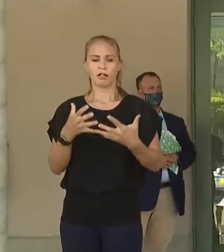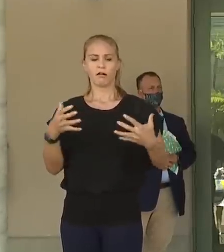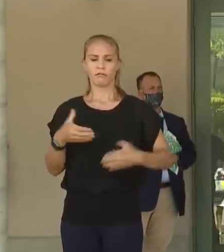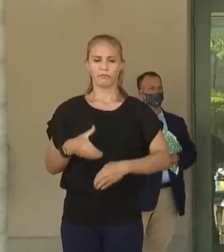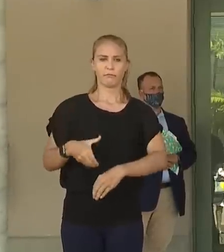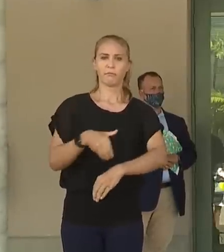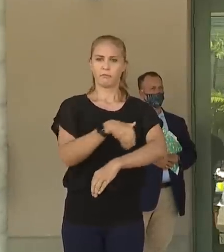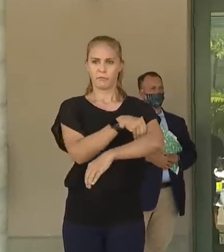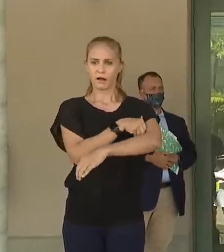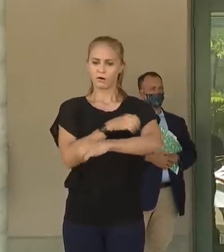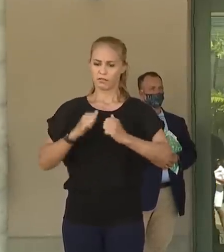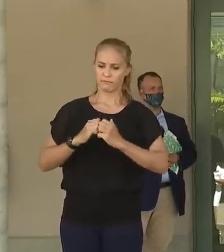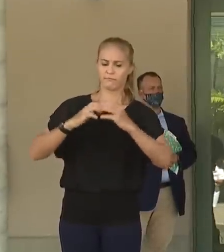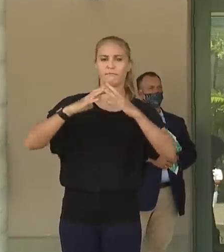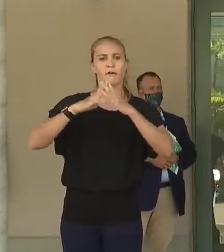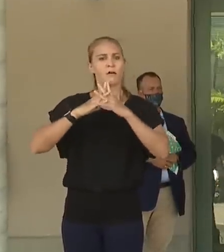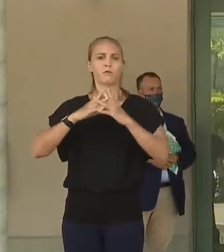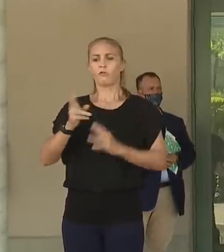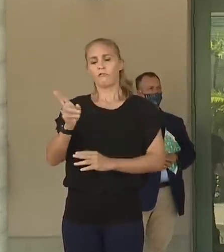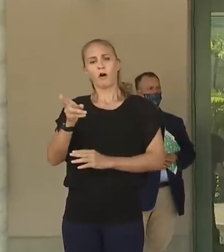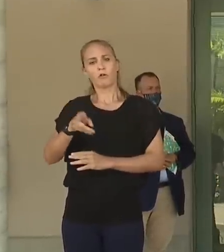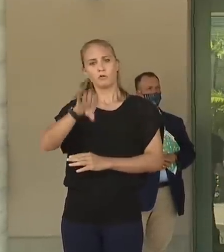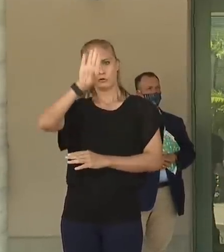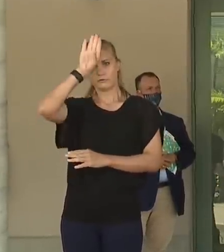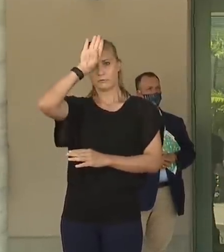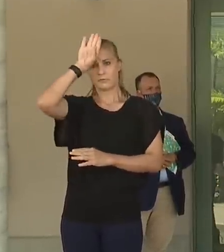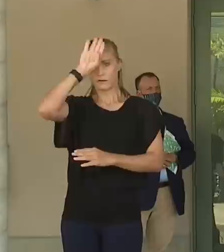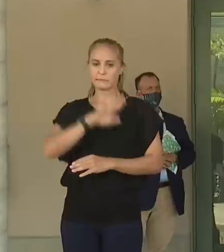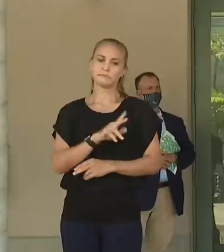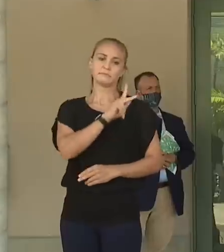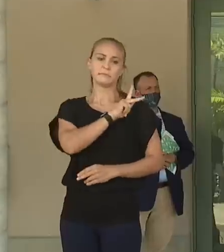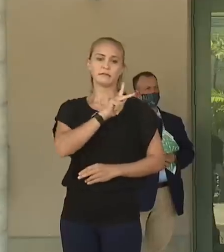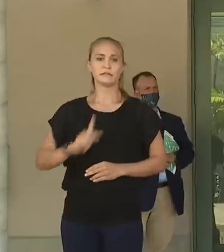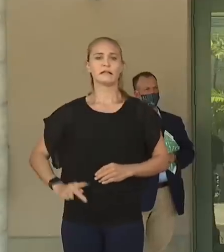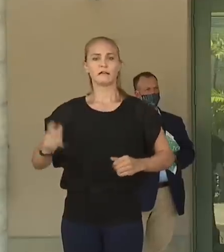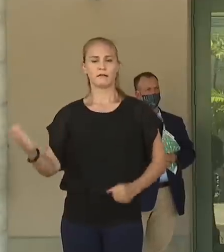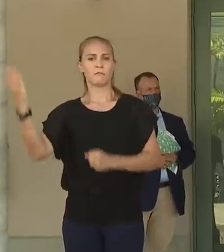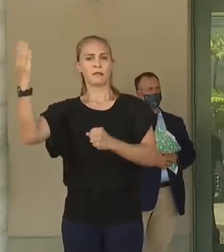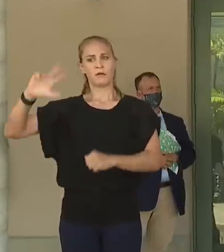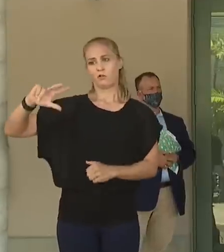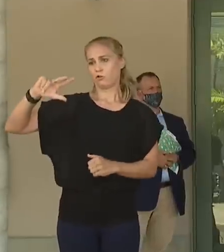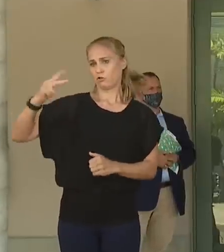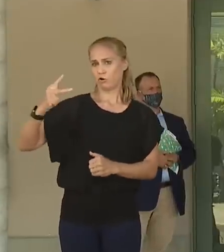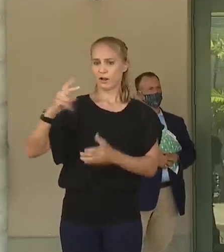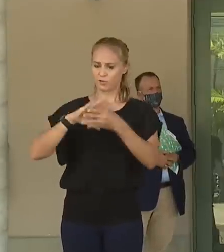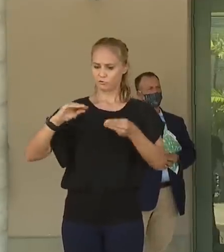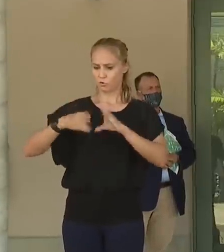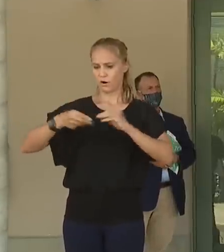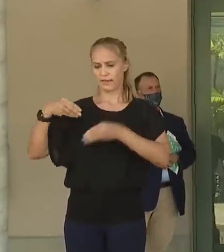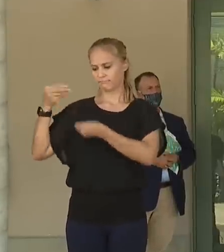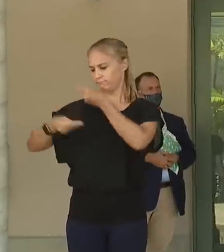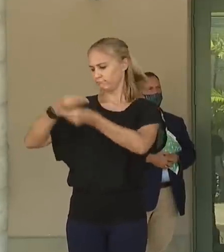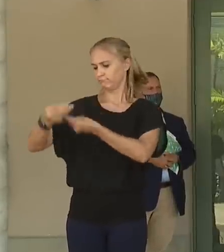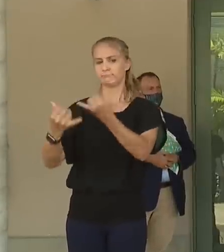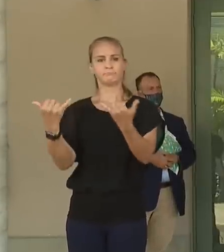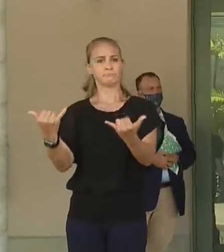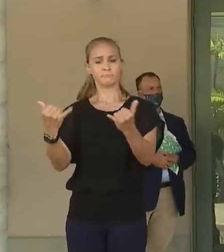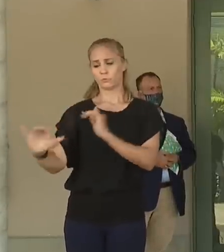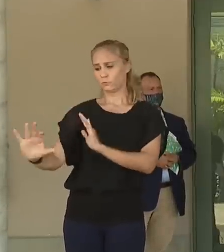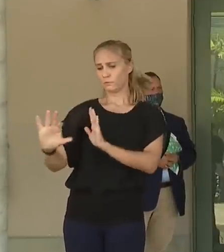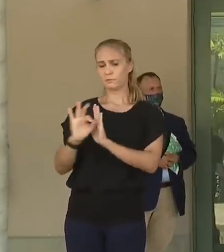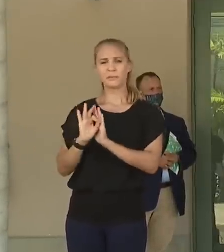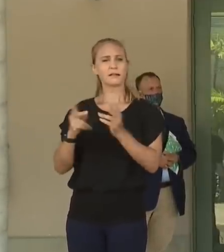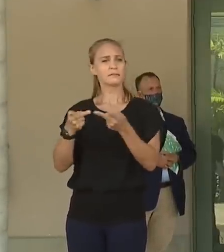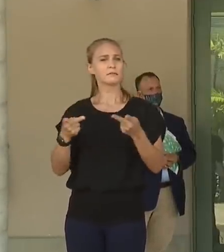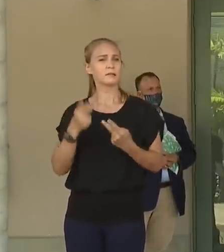in terms of the founding of our Honolulu Fire Department by Kamehameha III and the legacy that that brings to this very day. We chose this place